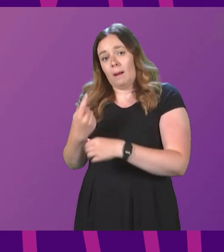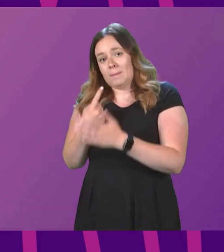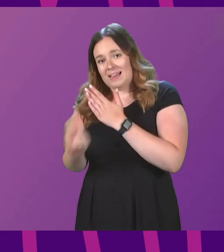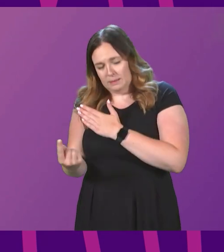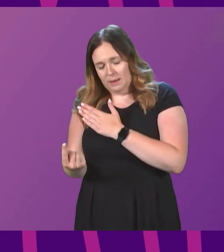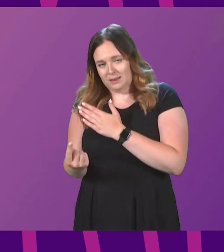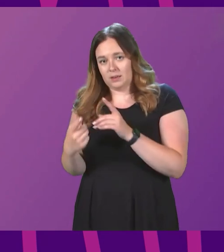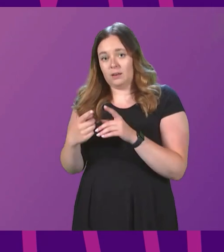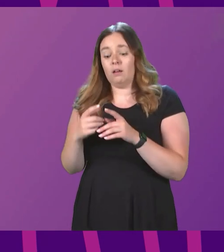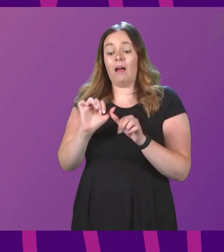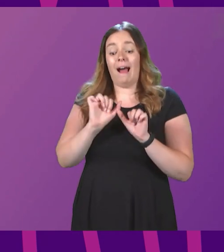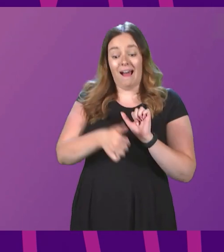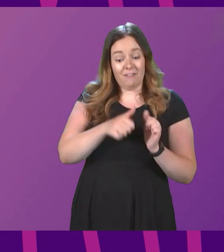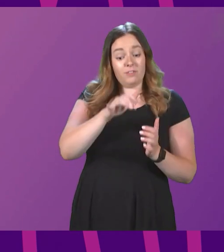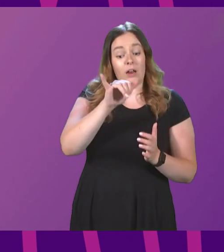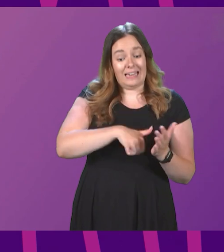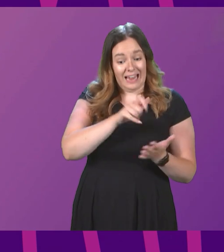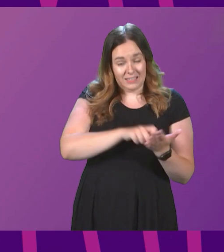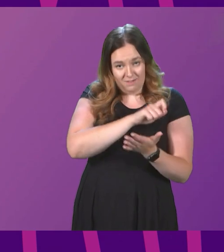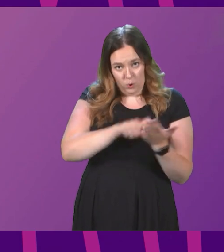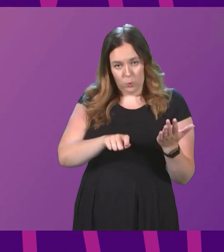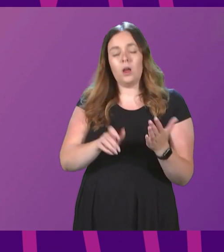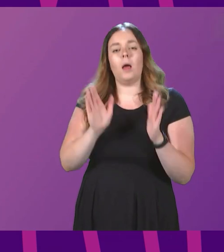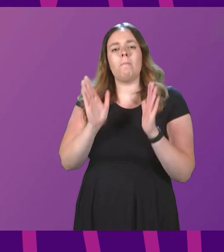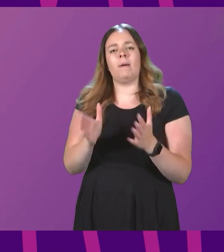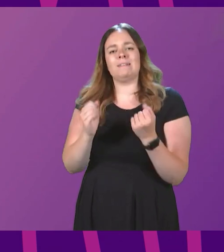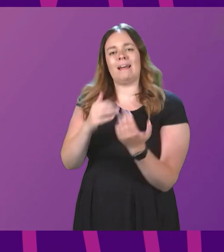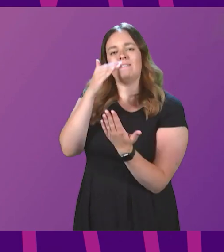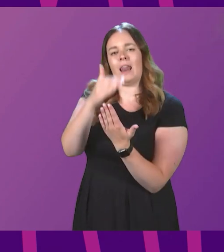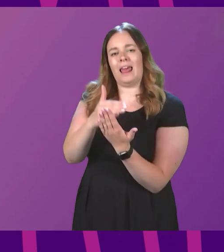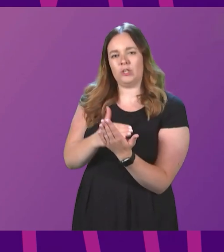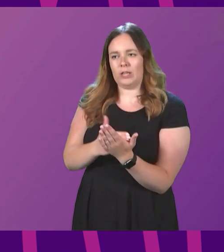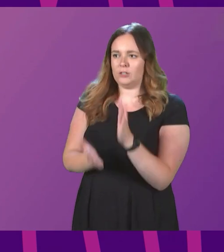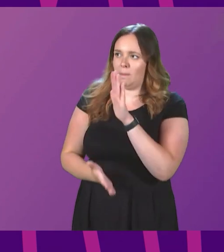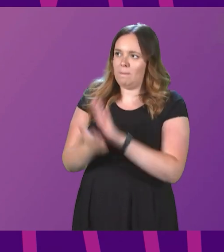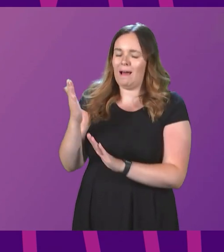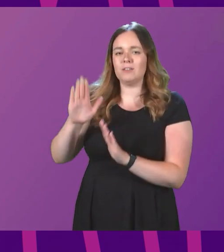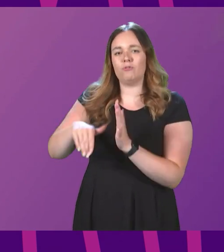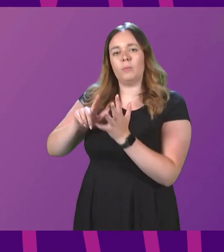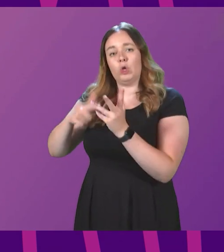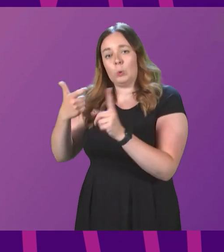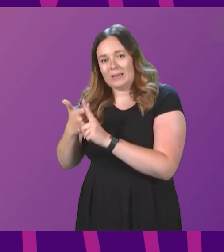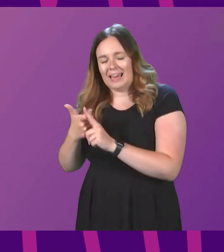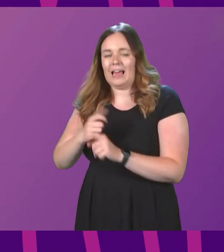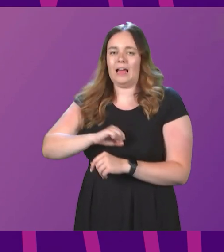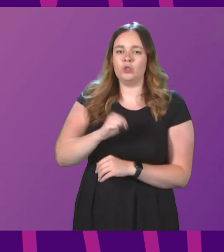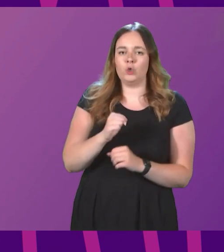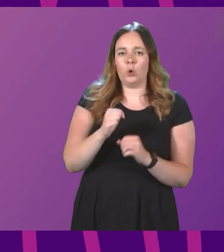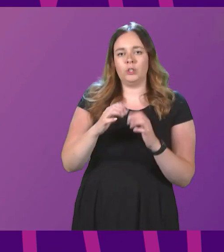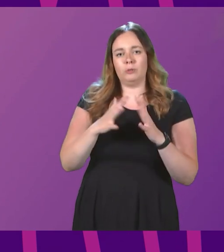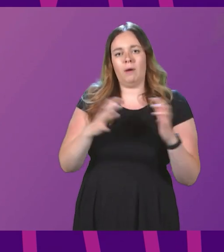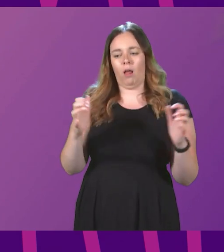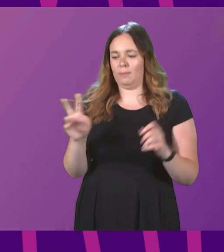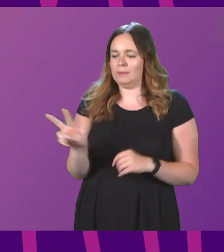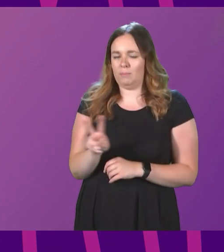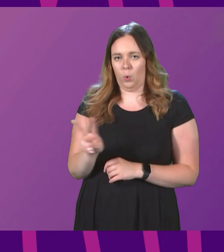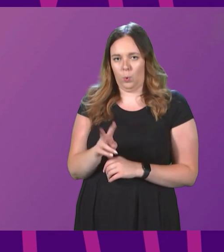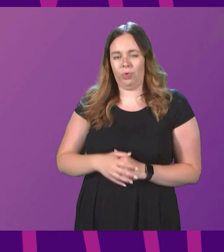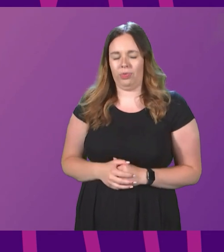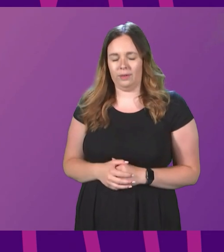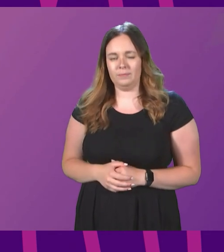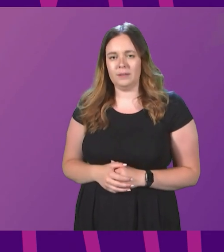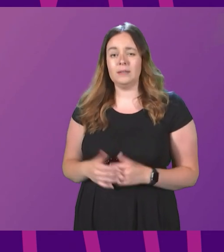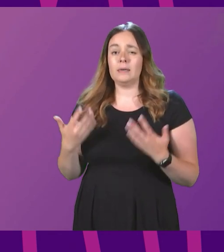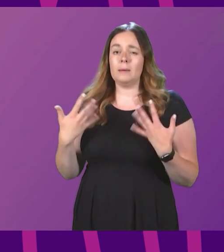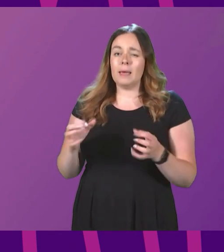following a yes vote, legislation would have to be passed by the UK and Scottish Parliament. There has been much